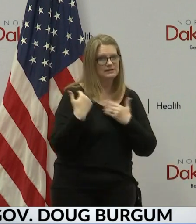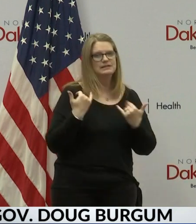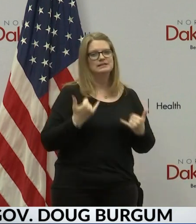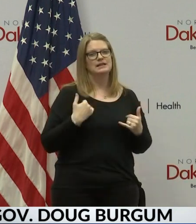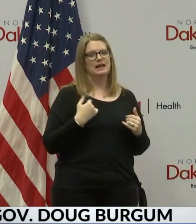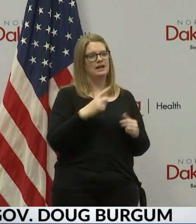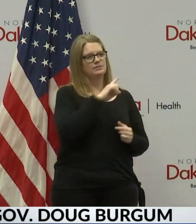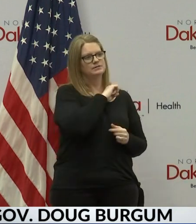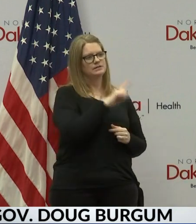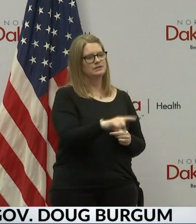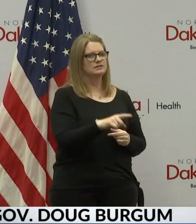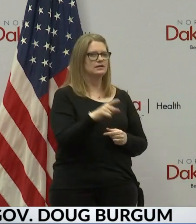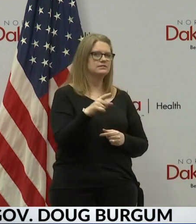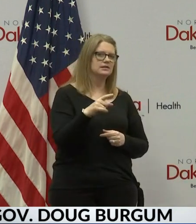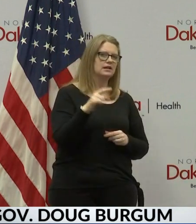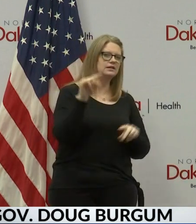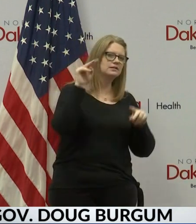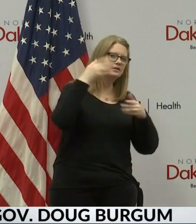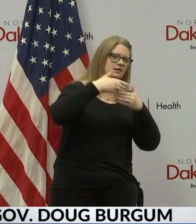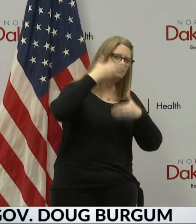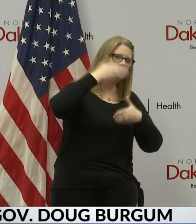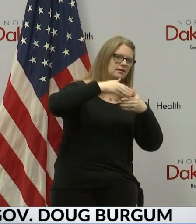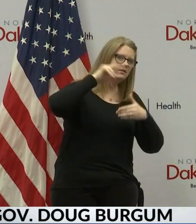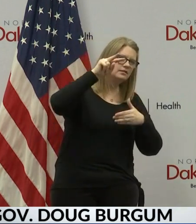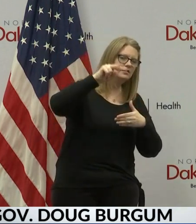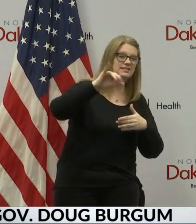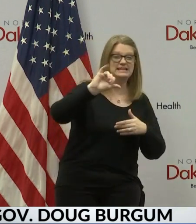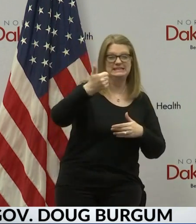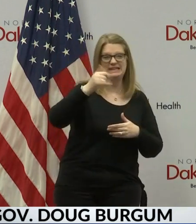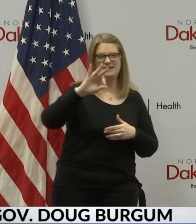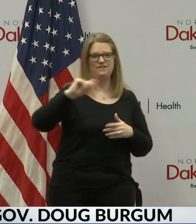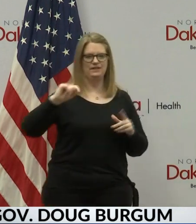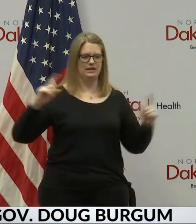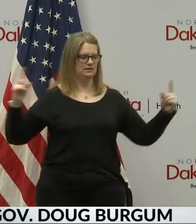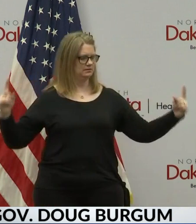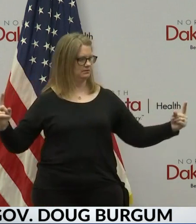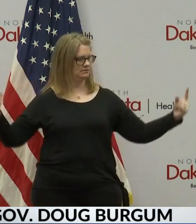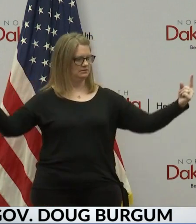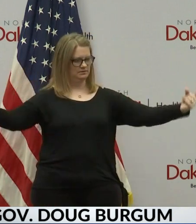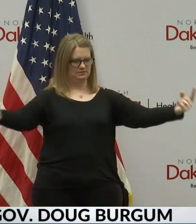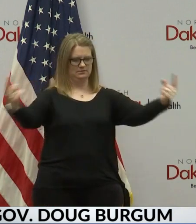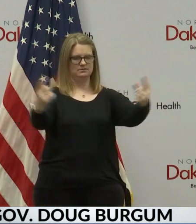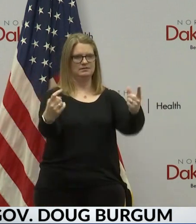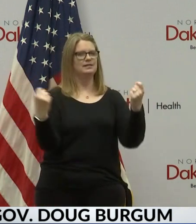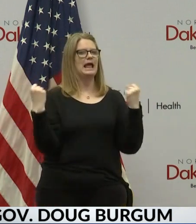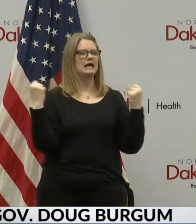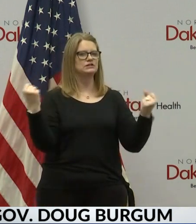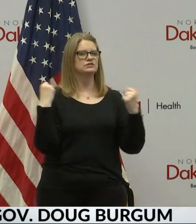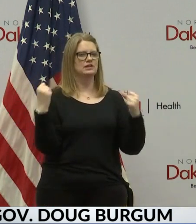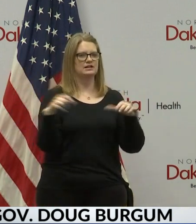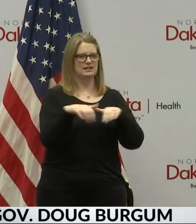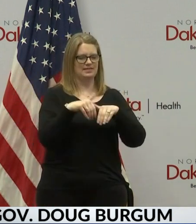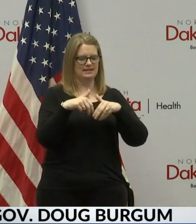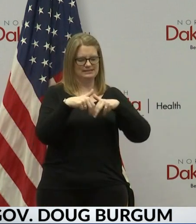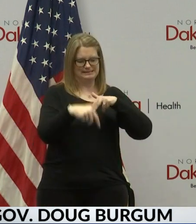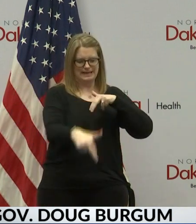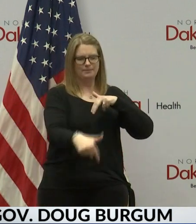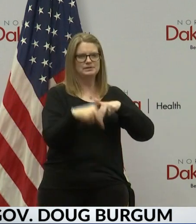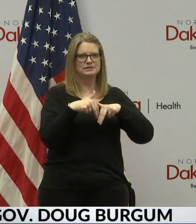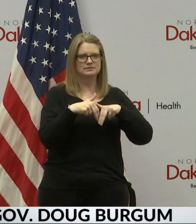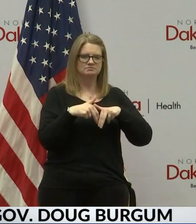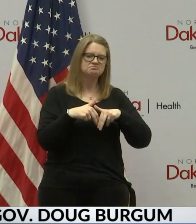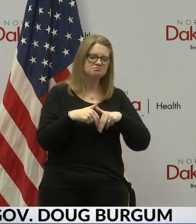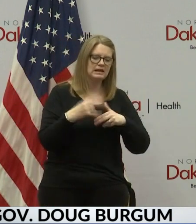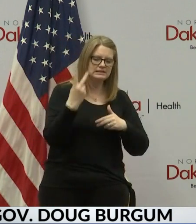today, there was a group of people that were at least 10 feet apart from each other holding an exercise class on the steps of the Capitol. That's something I'd